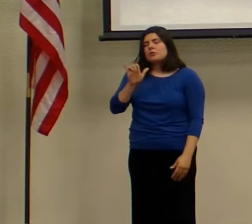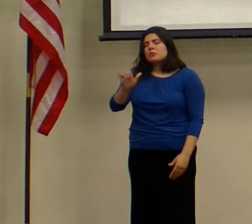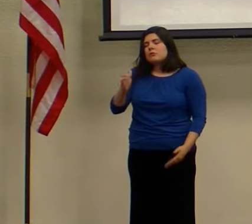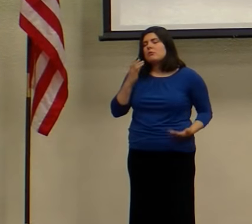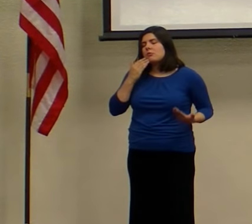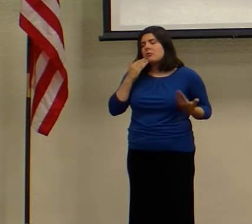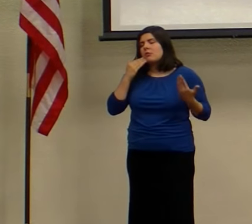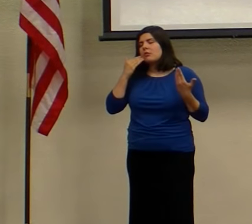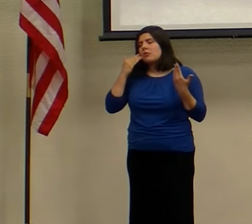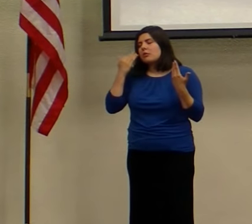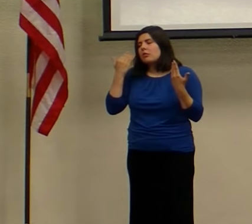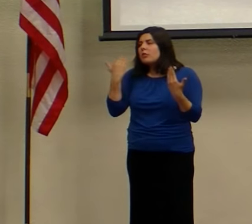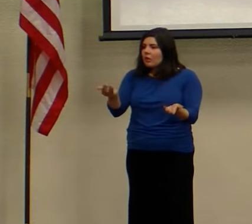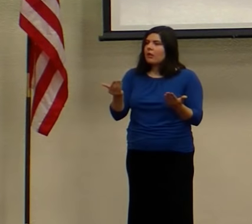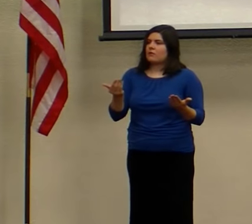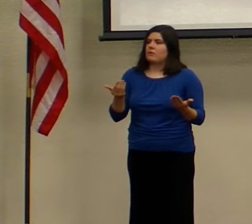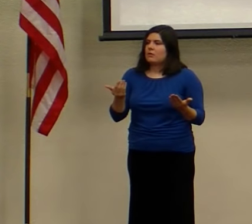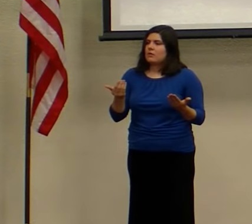that.